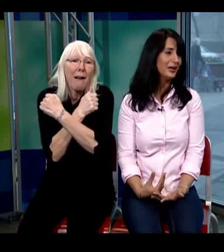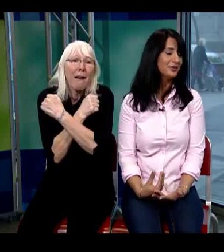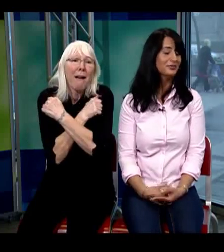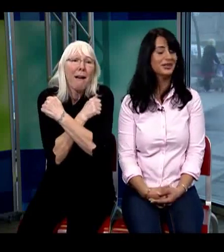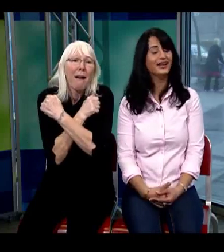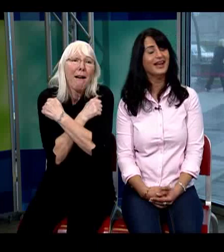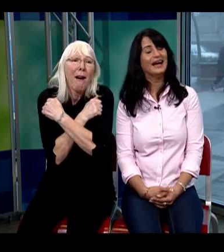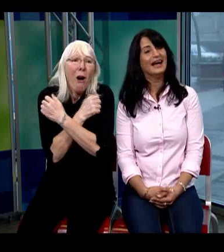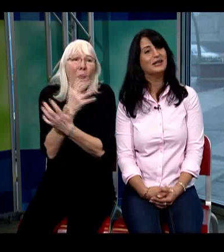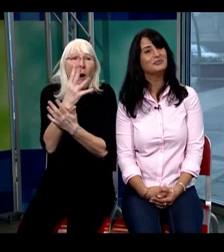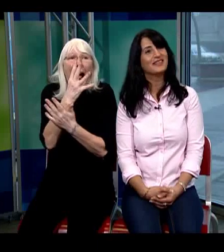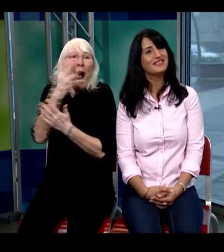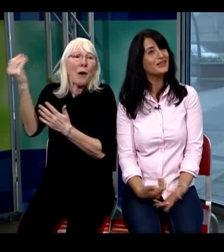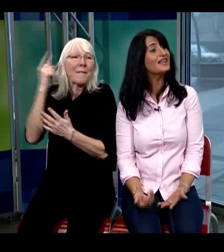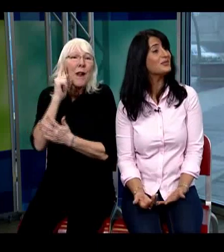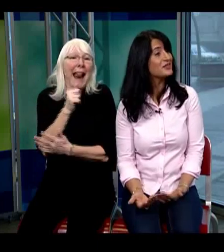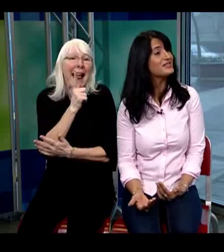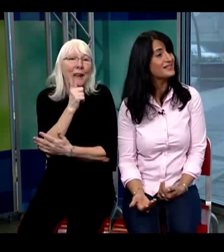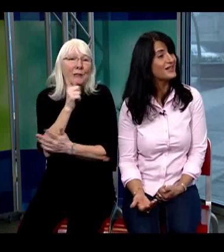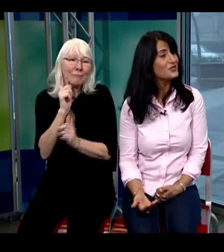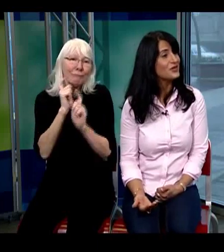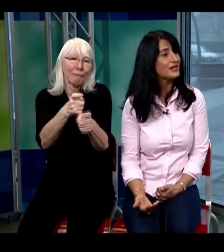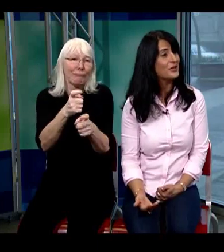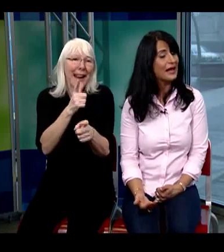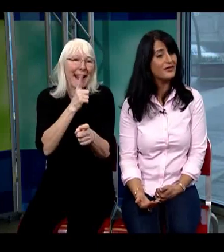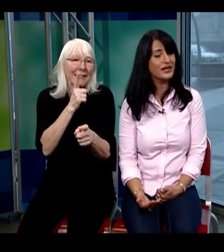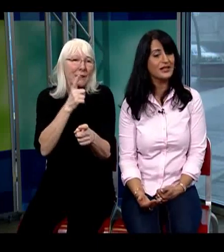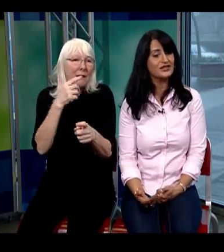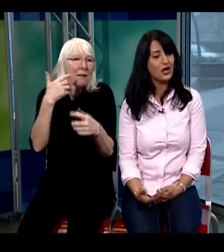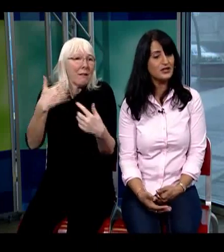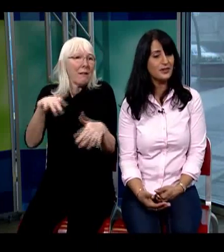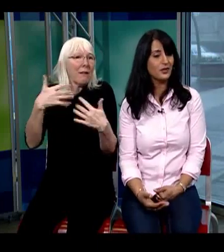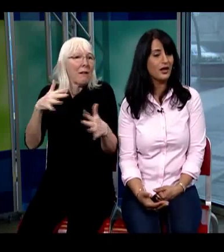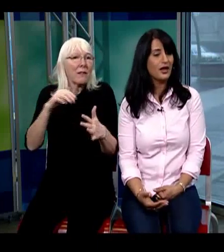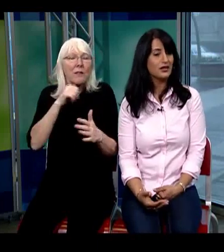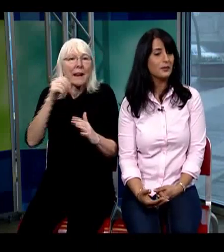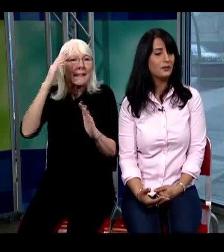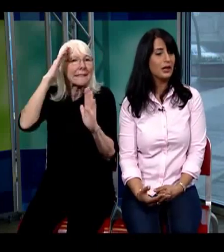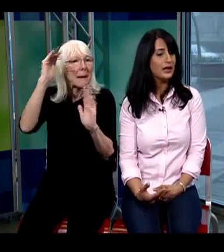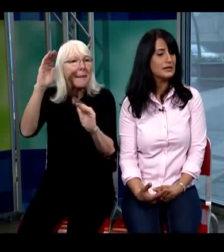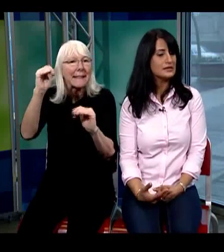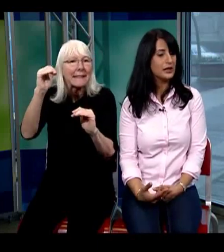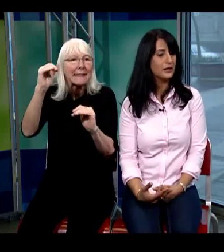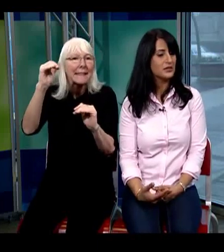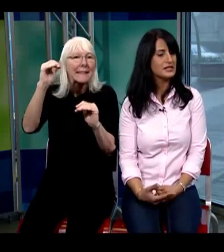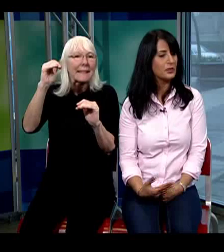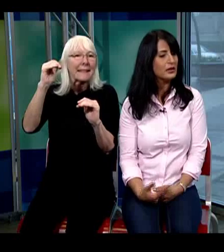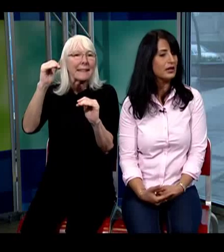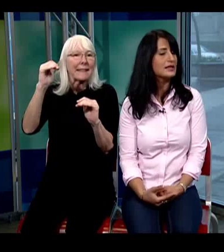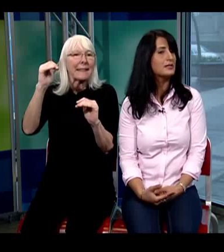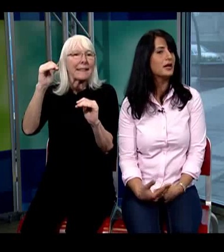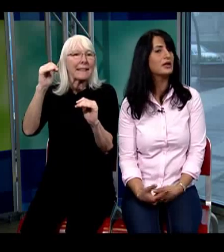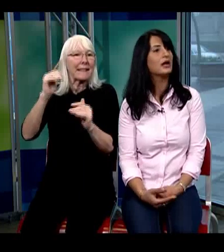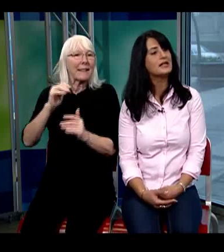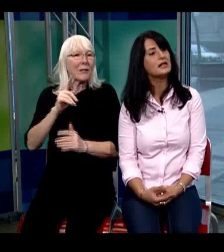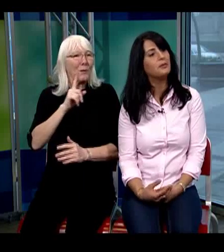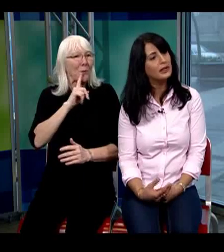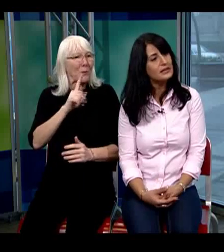happy but so that's some of the success stories that we have that it's not about the client's disability it's about the client's ability